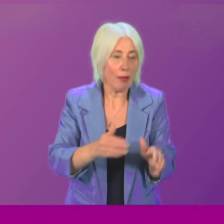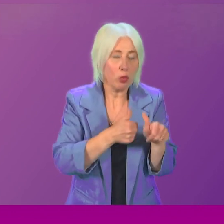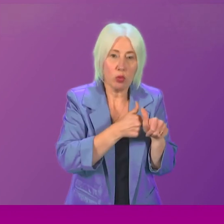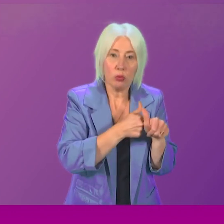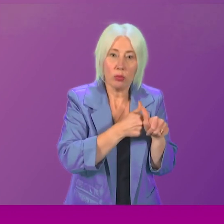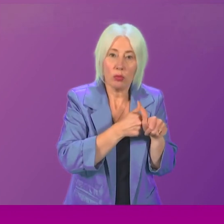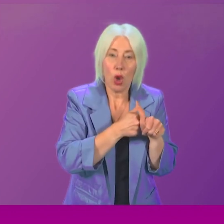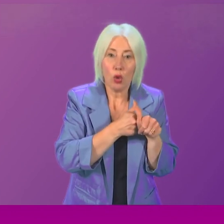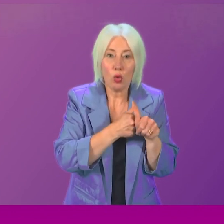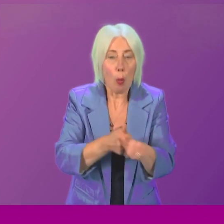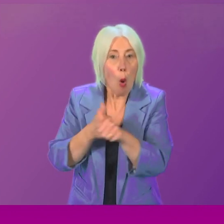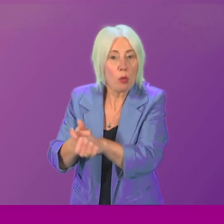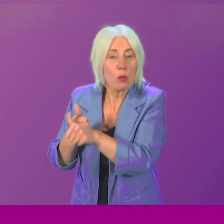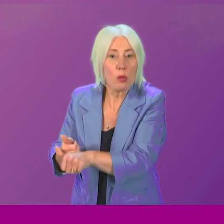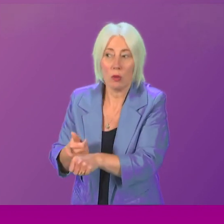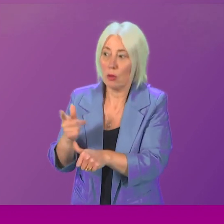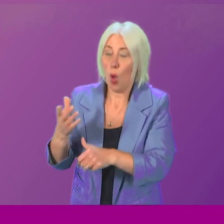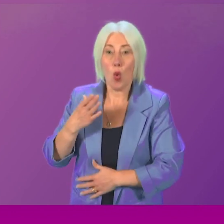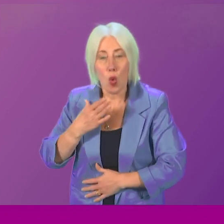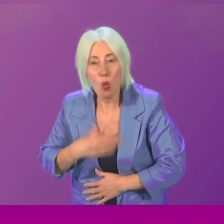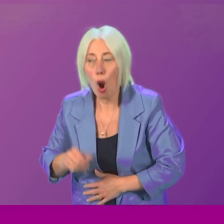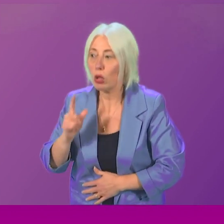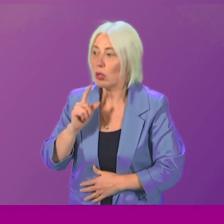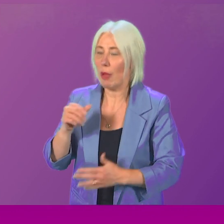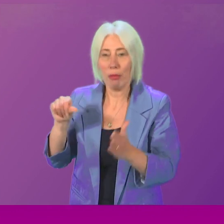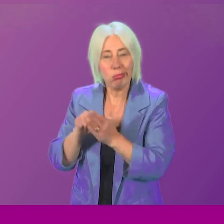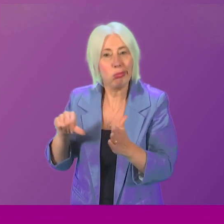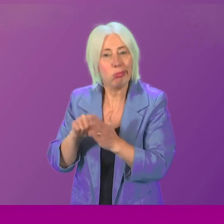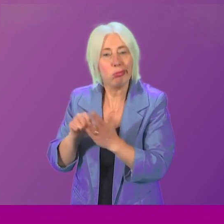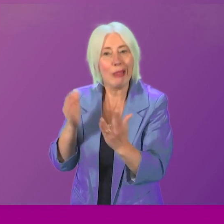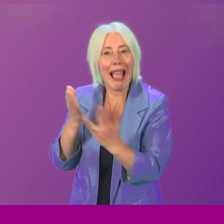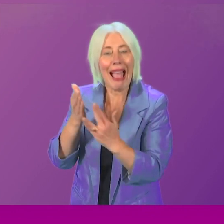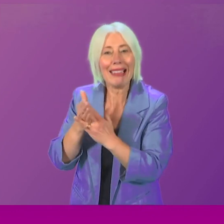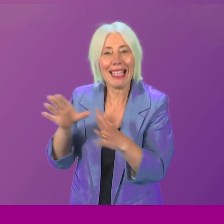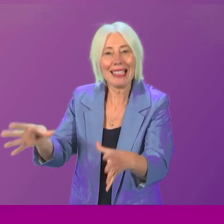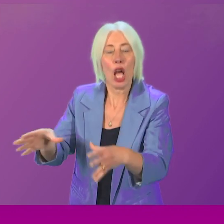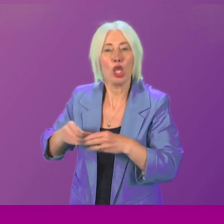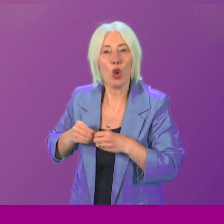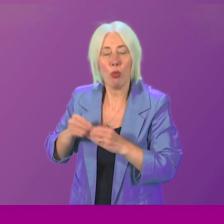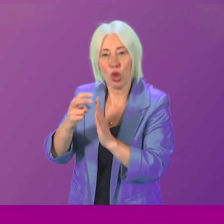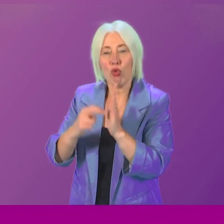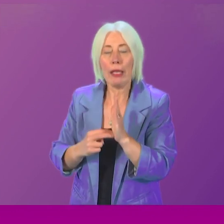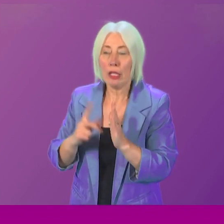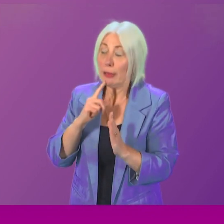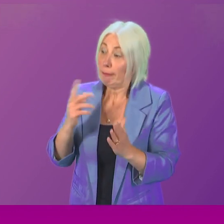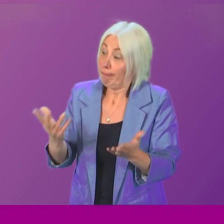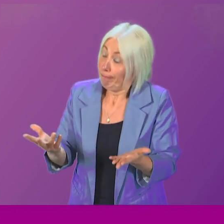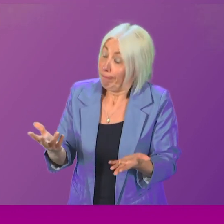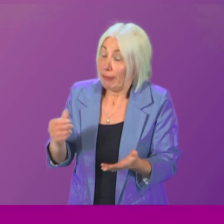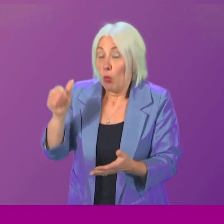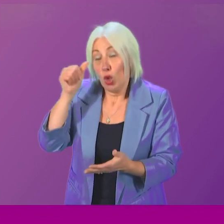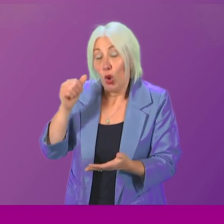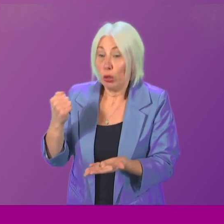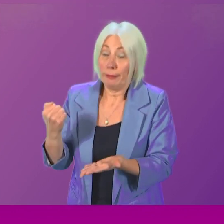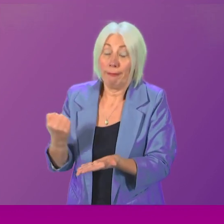who want and have had difficulties accessing adoption records. There are, unfortunately, as we all know,